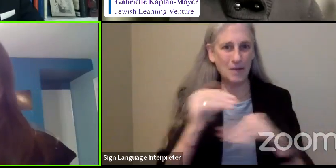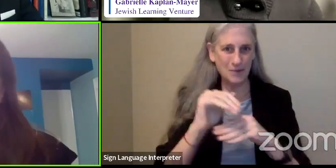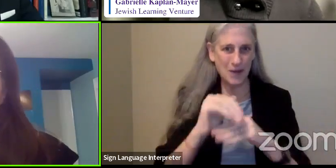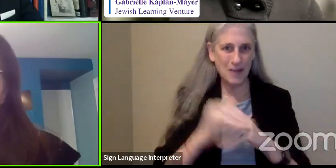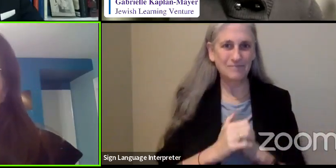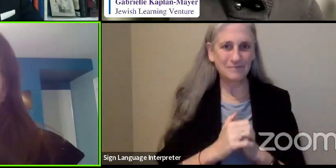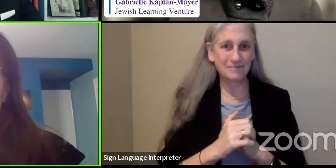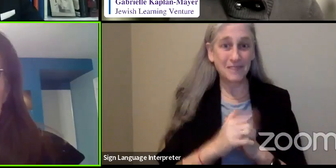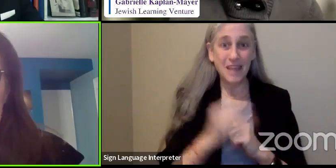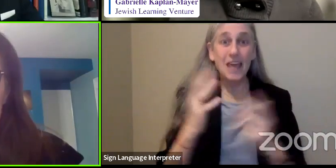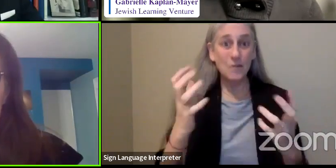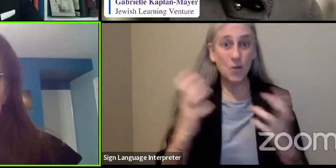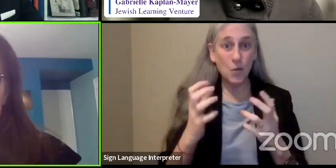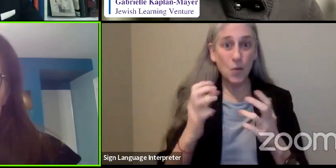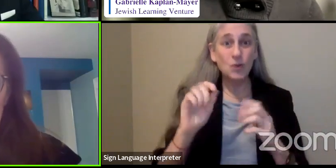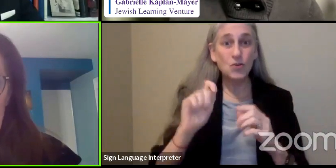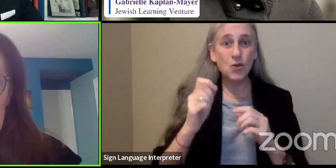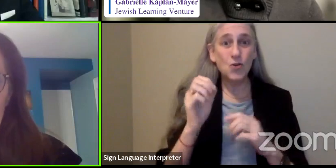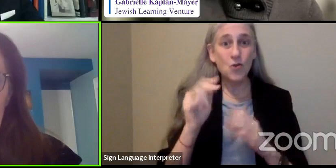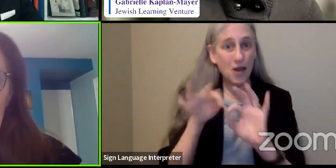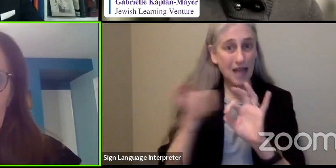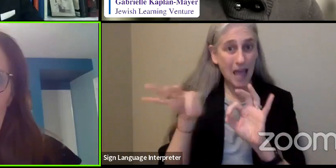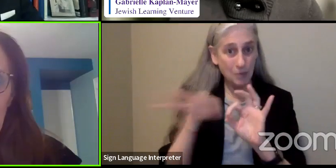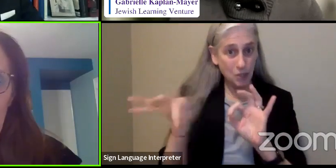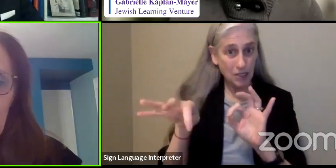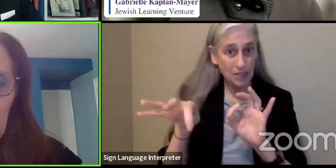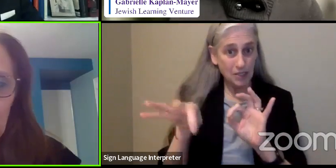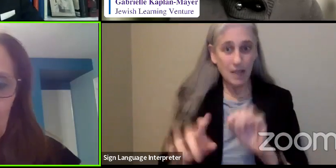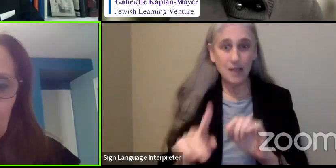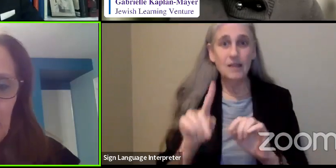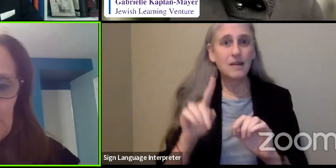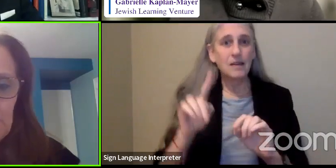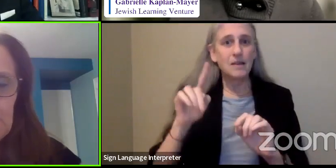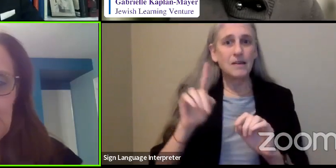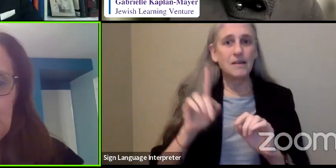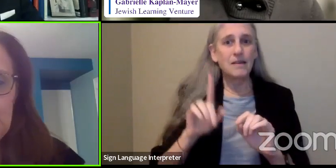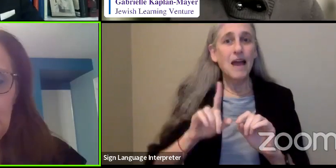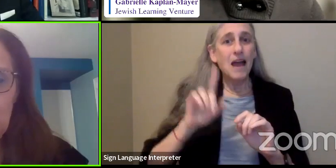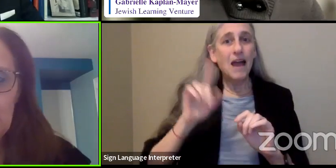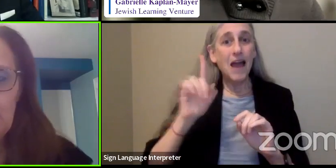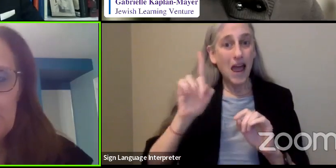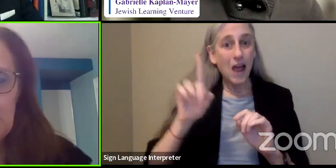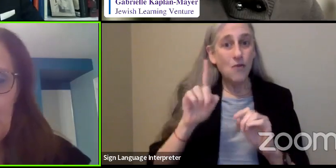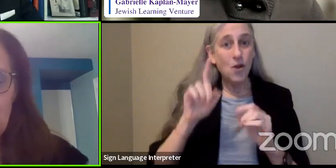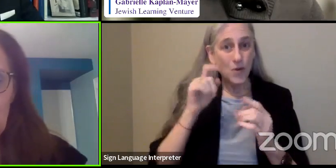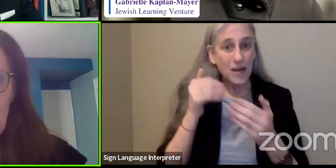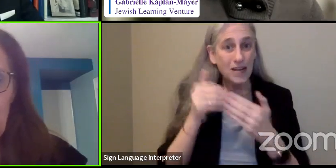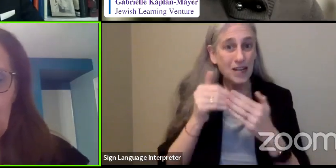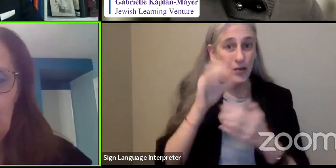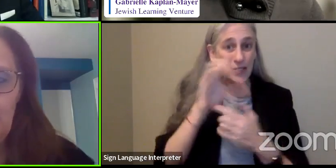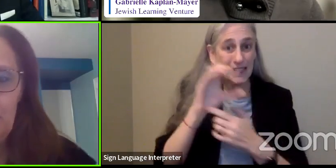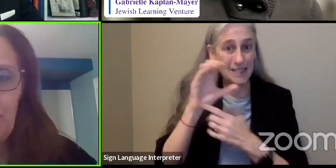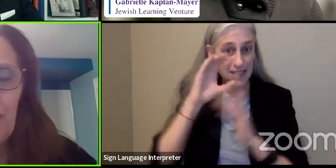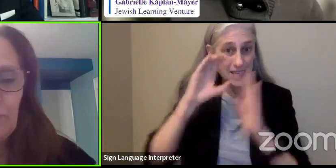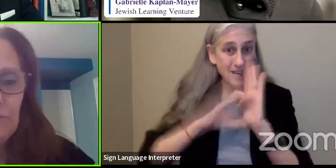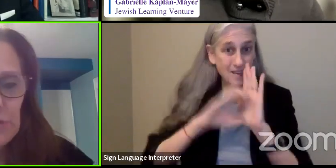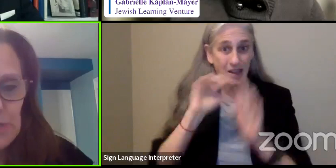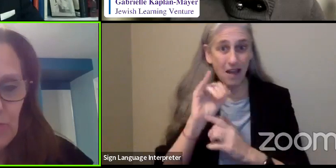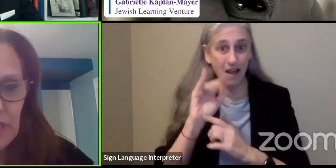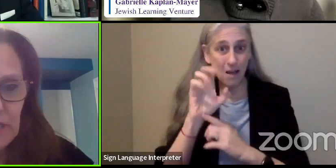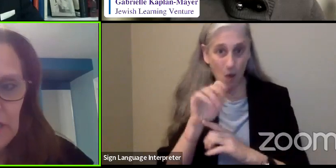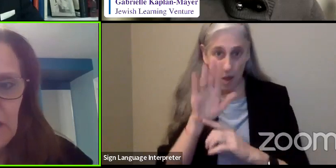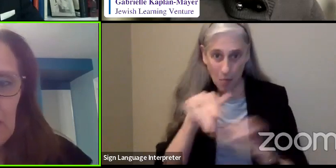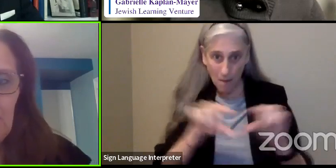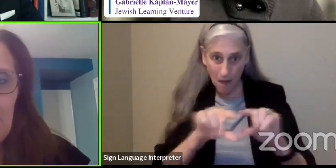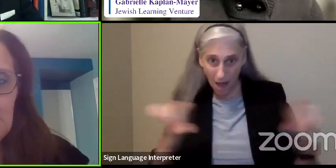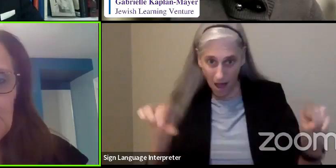If you'd like to turn on closed captioning, simply click on the up arrow next to the CC or closed captioning button on the bottom of your